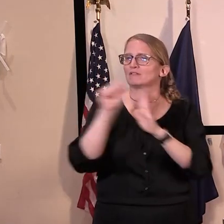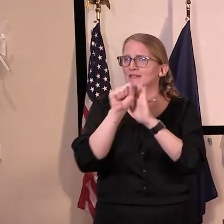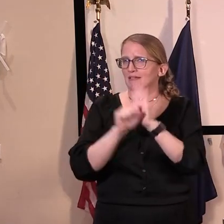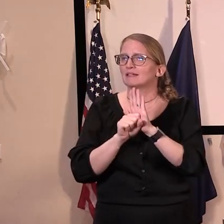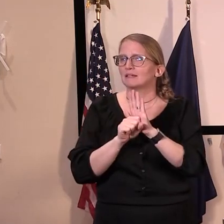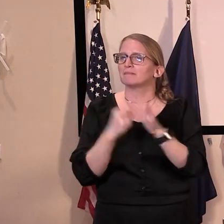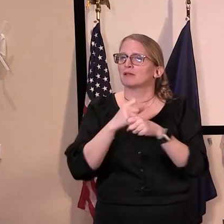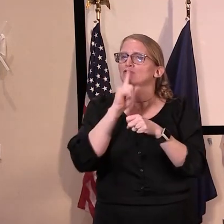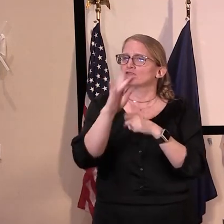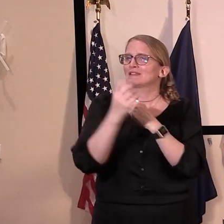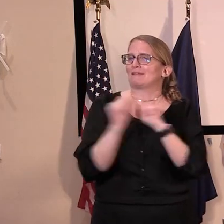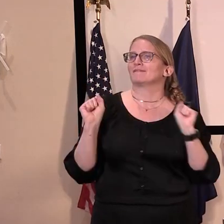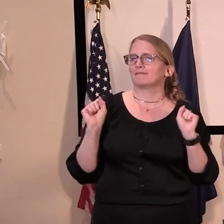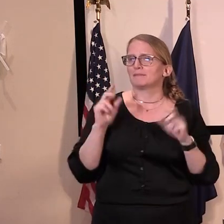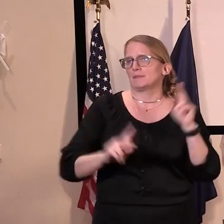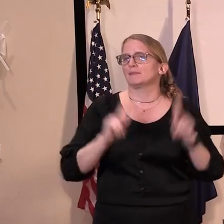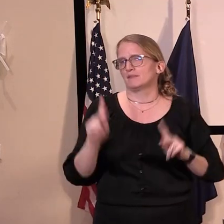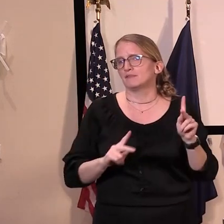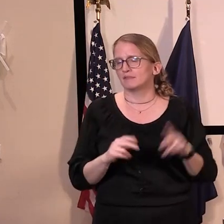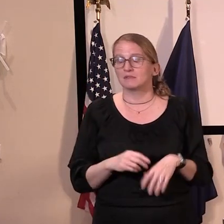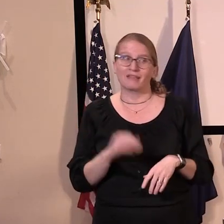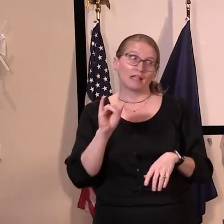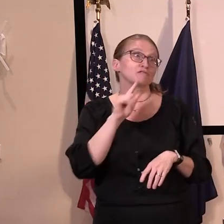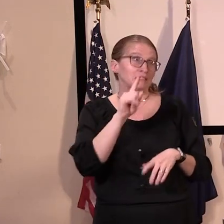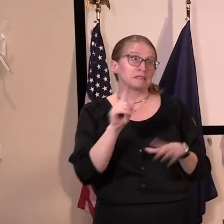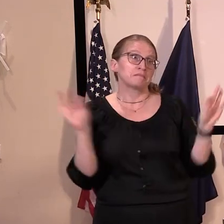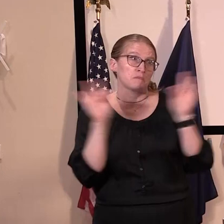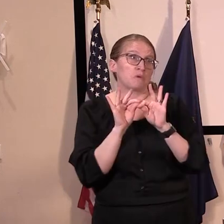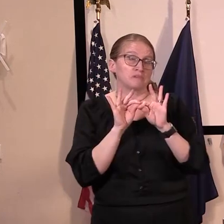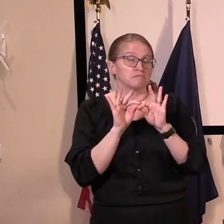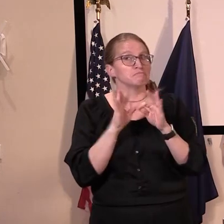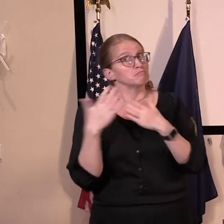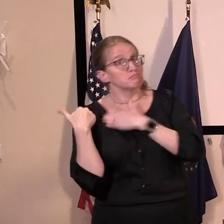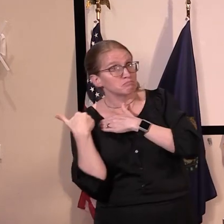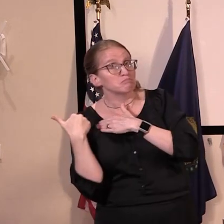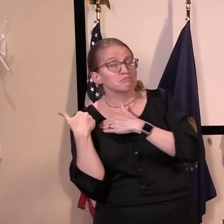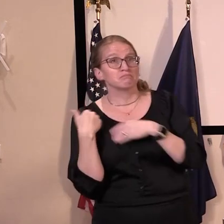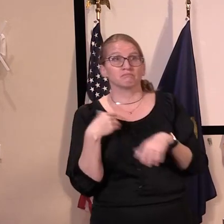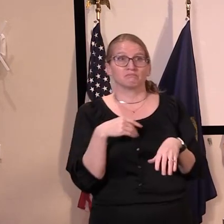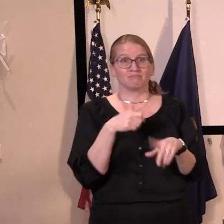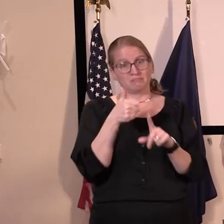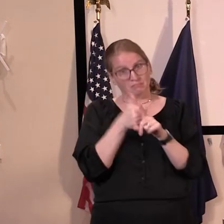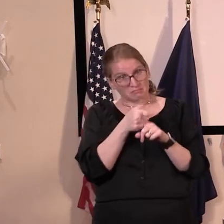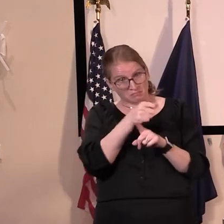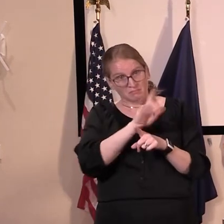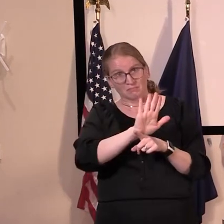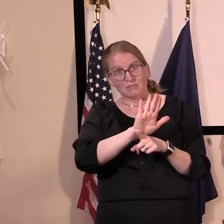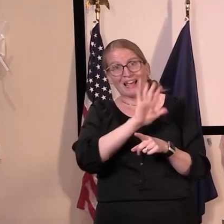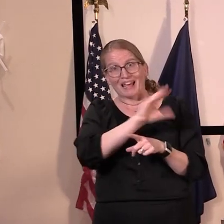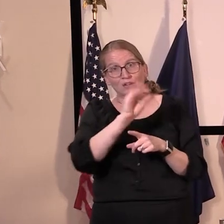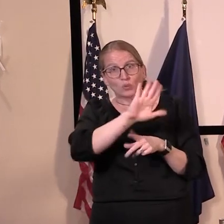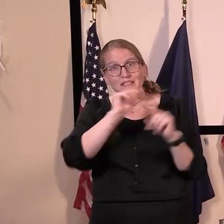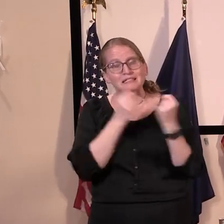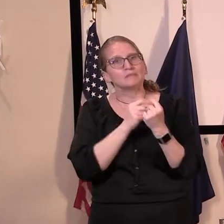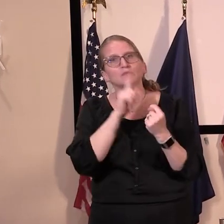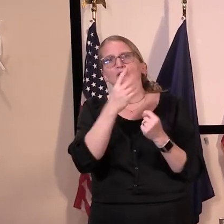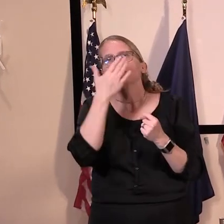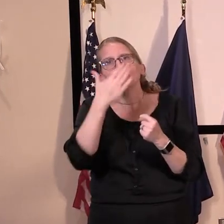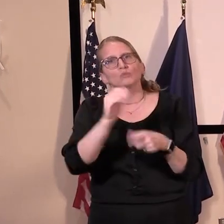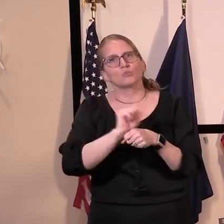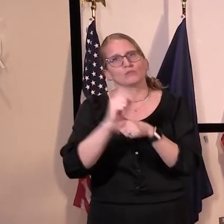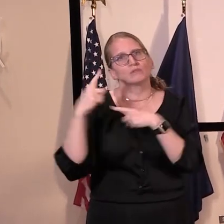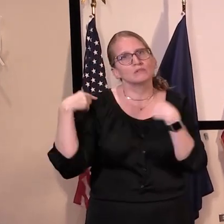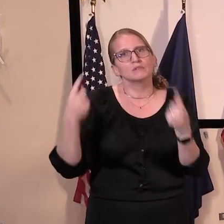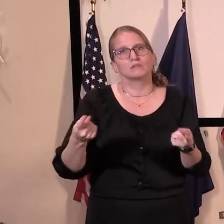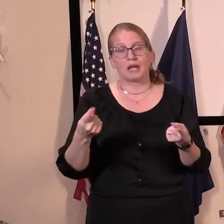And that's a big responsibility, and you and your team are really facing this very directly. And as